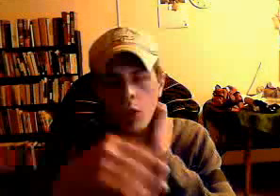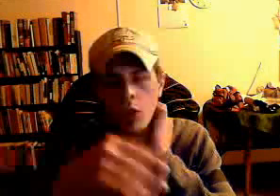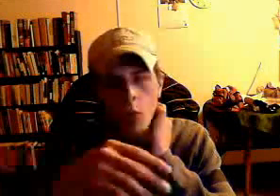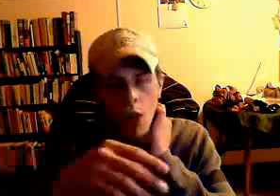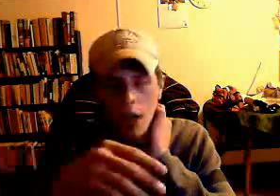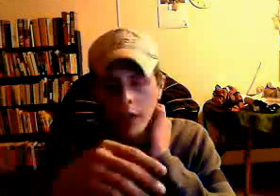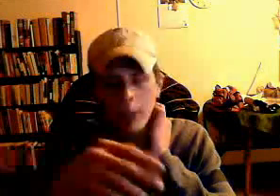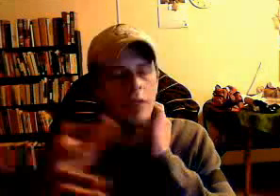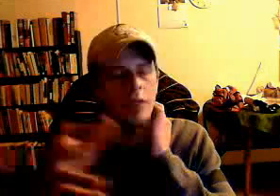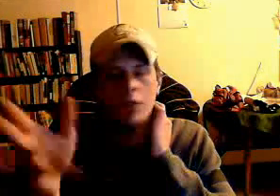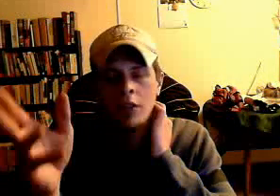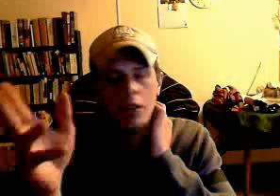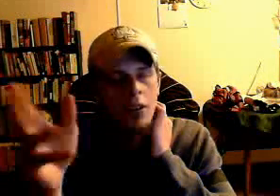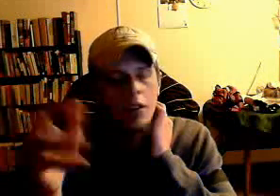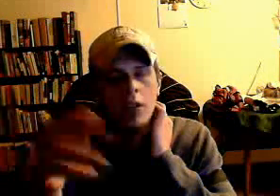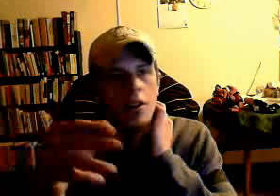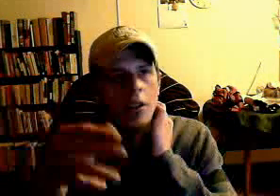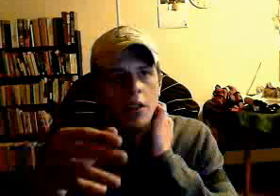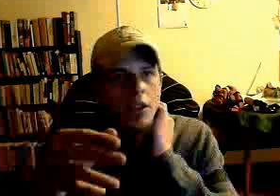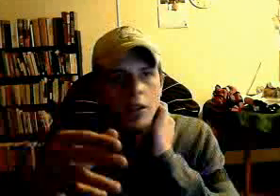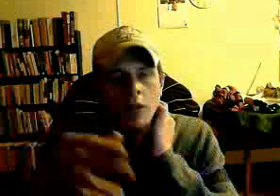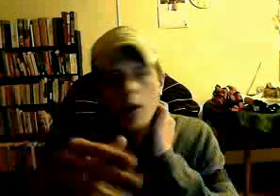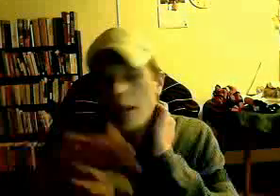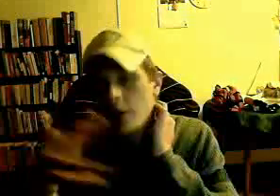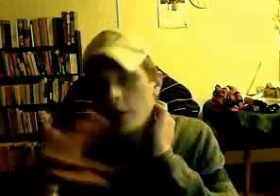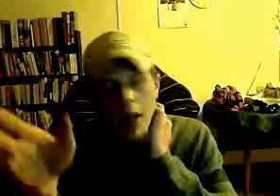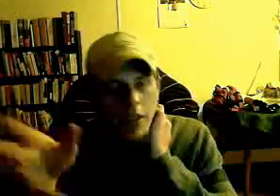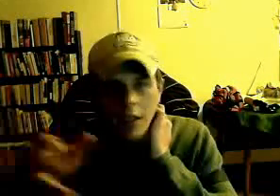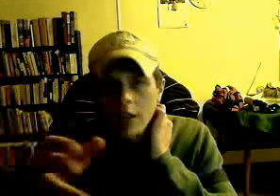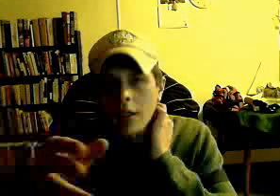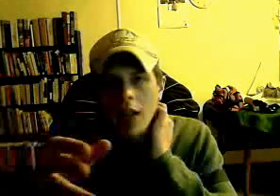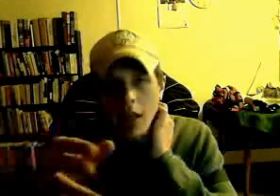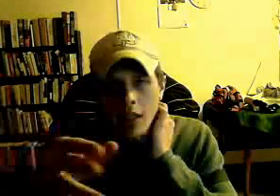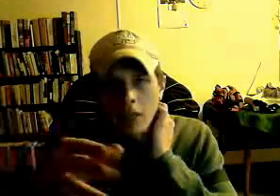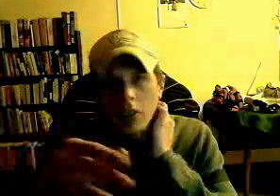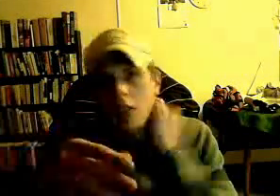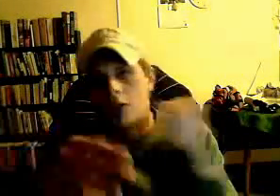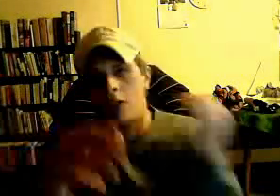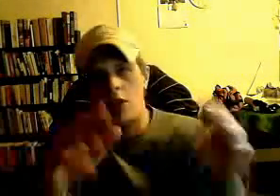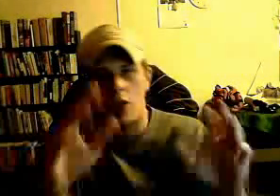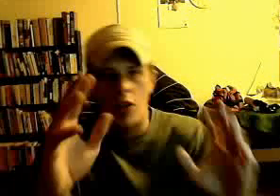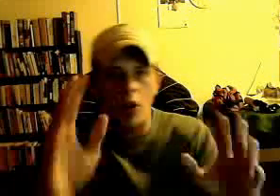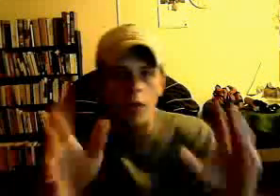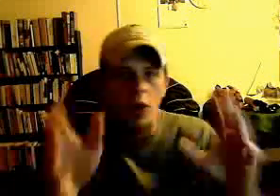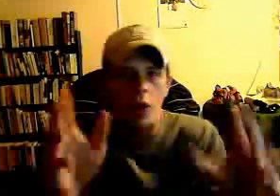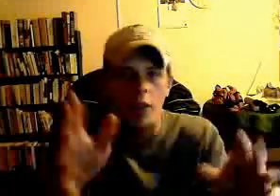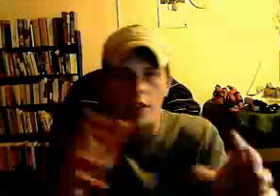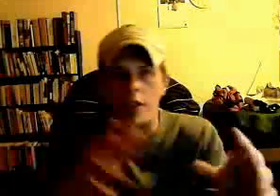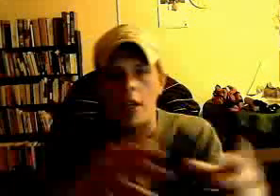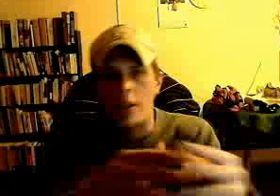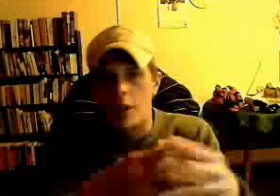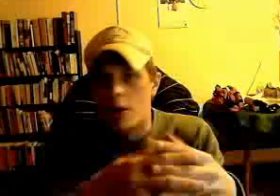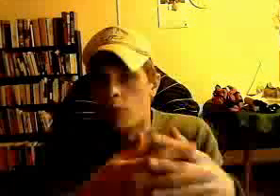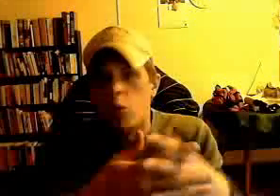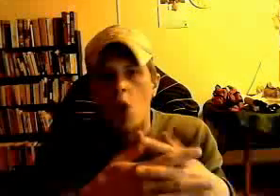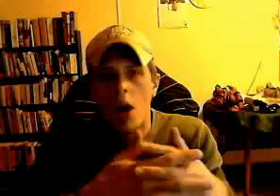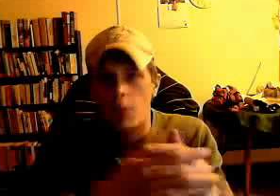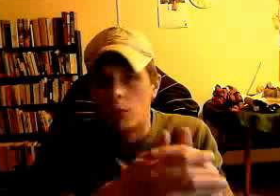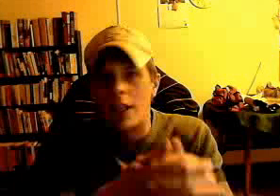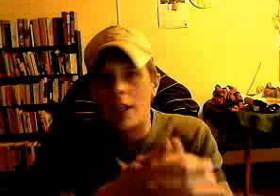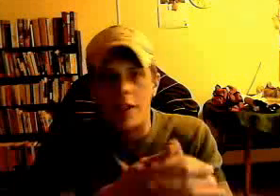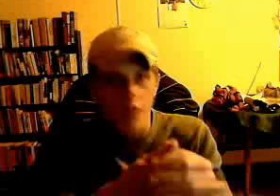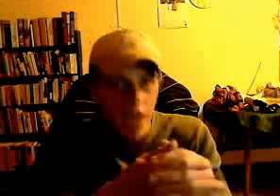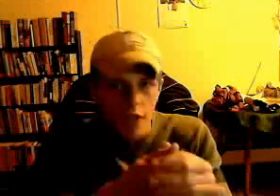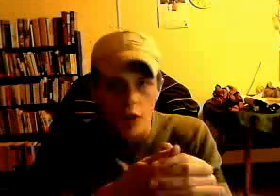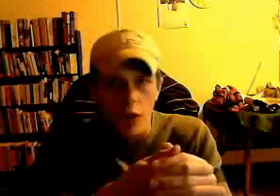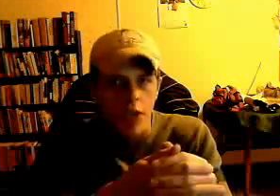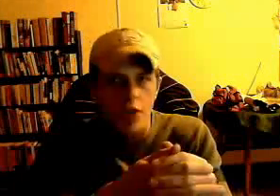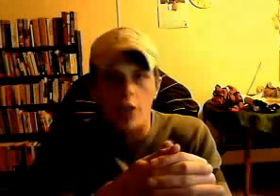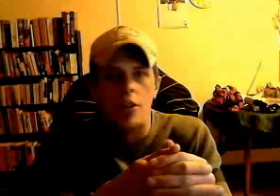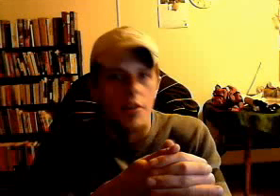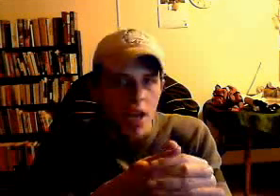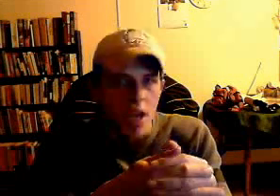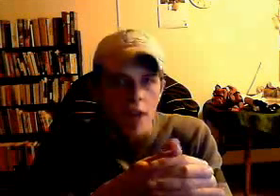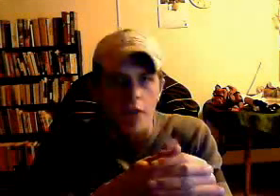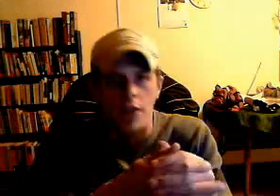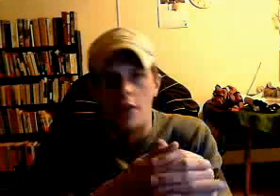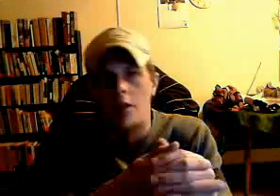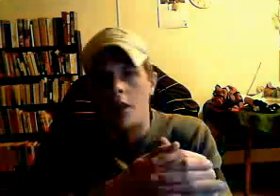wine and resurrecting the dead. And just go for all these things that are probably exaggerations, myths, uh,